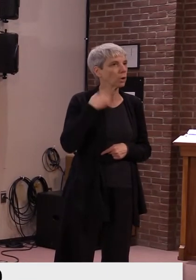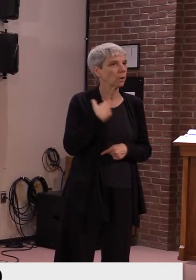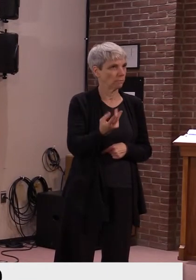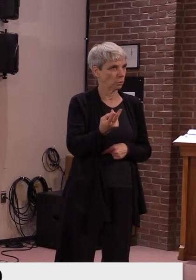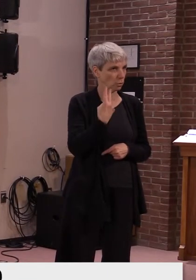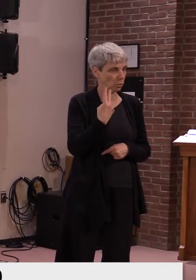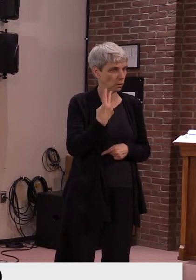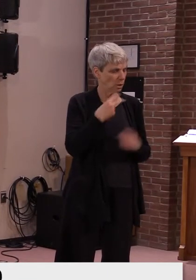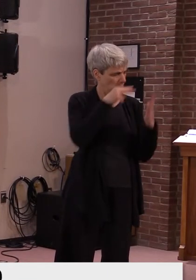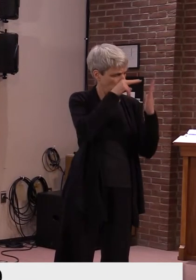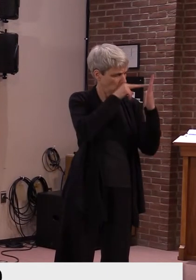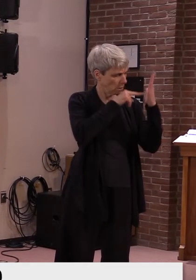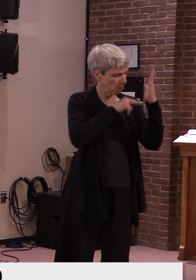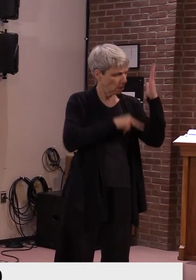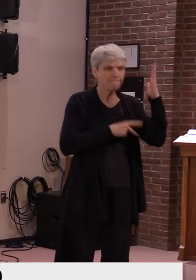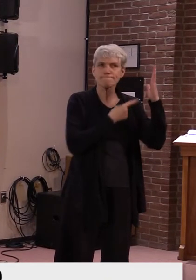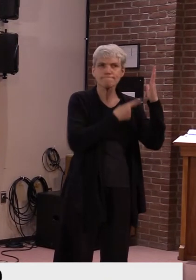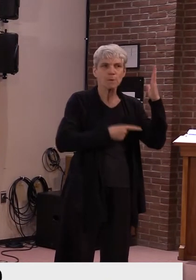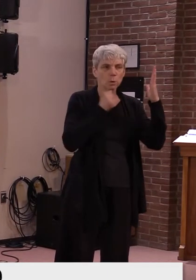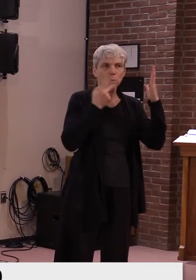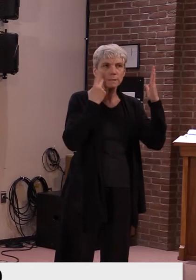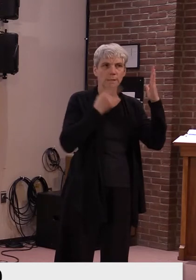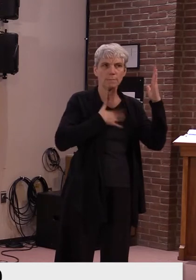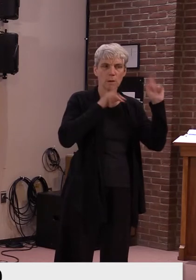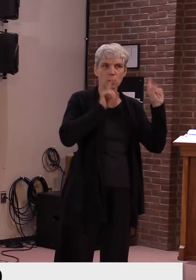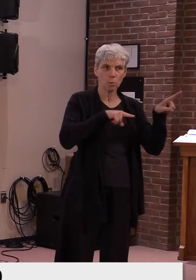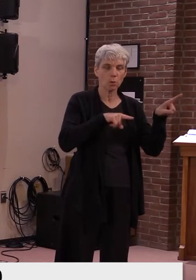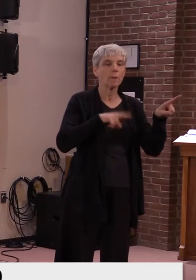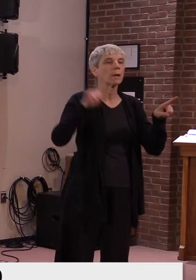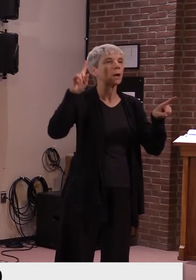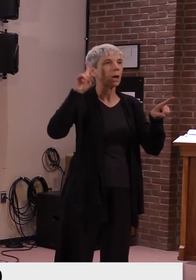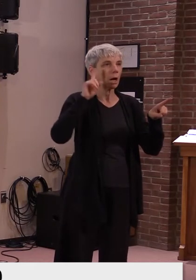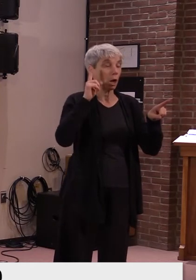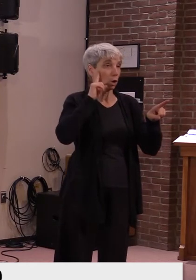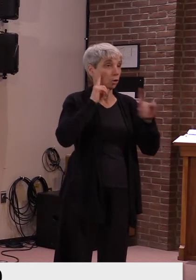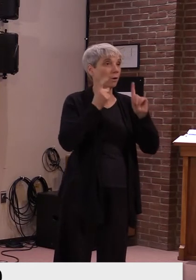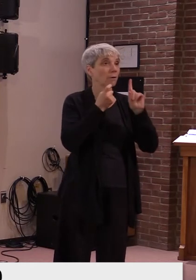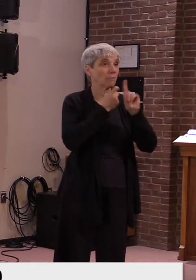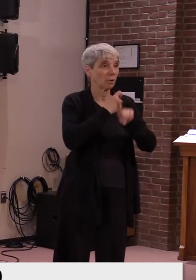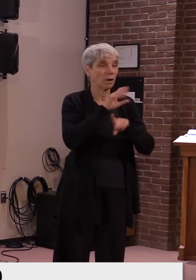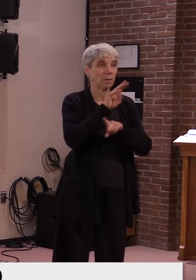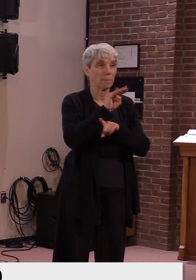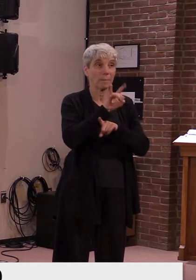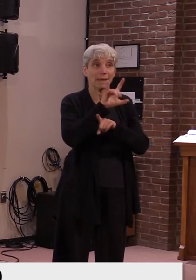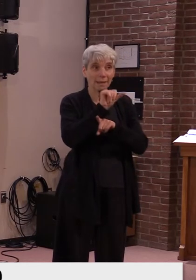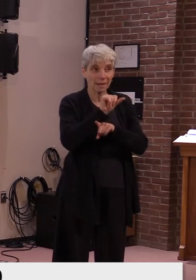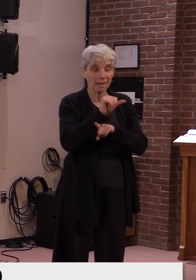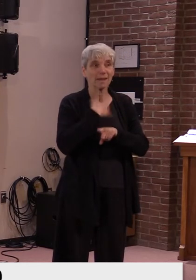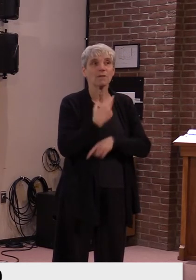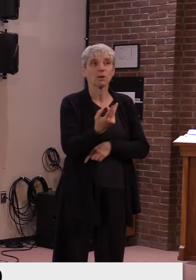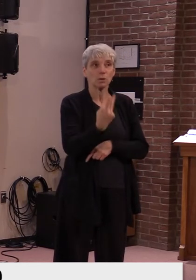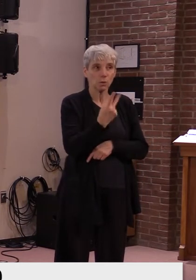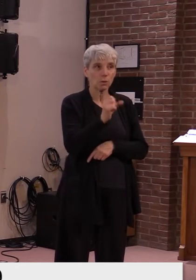I have read in the media that there's two cases at the American Legion, but it is not on my FA report.